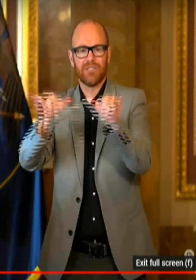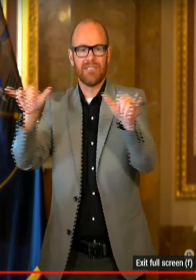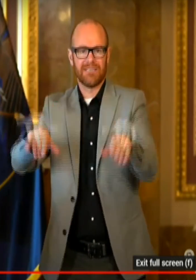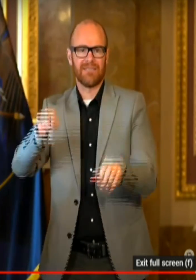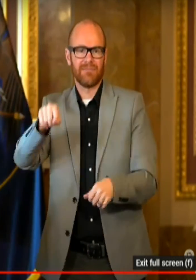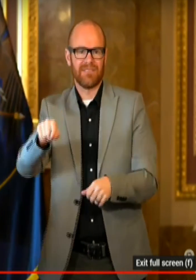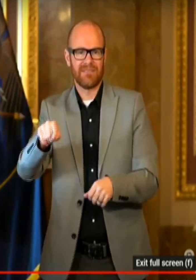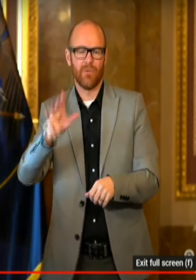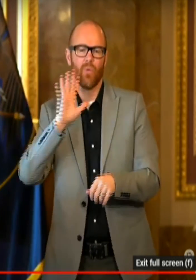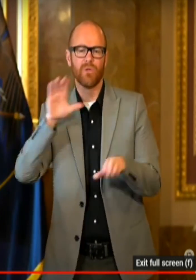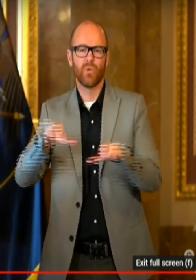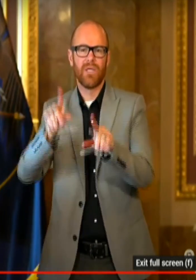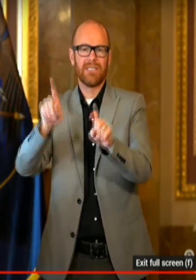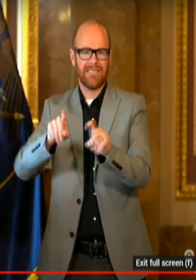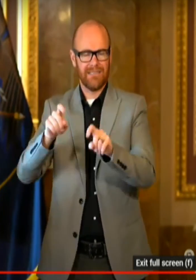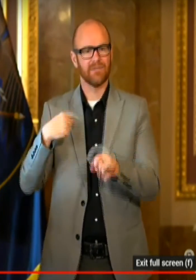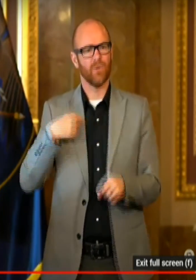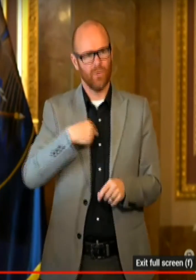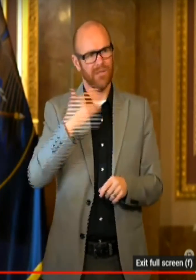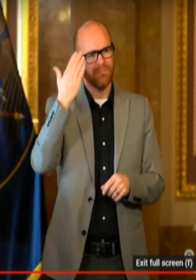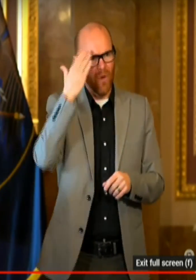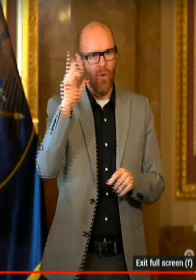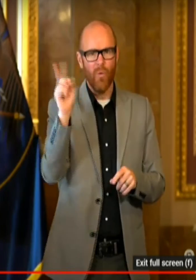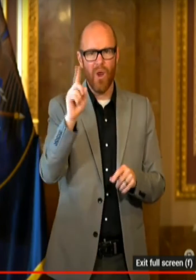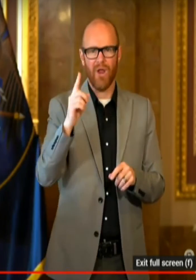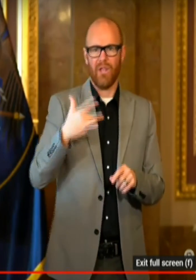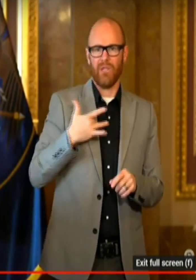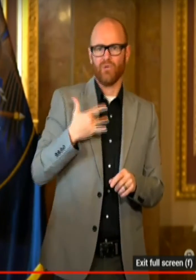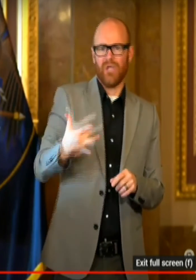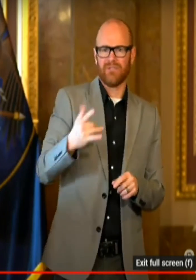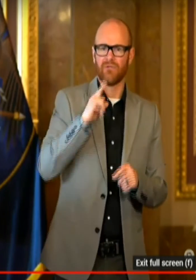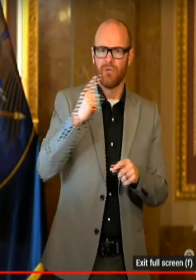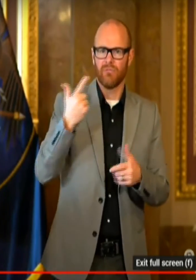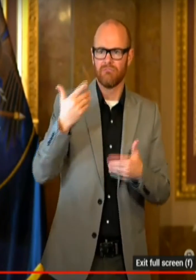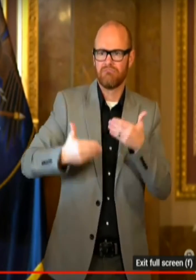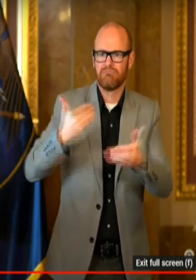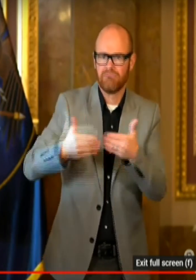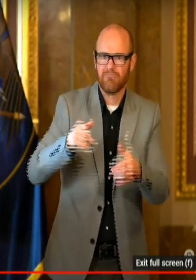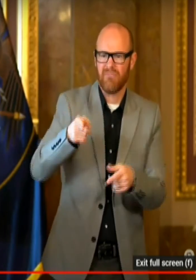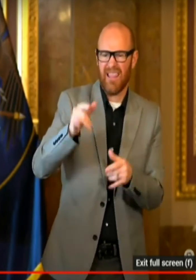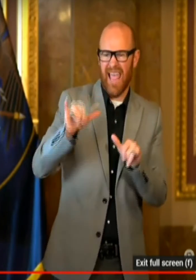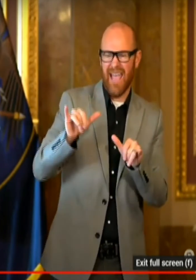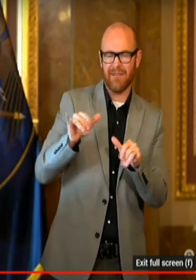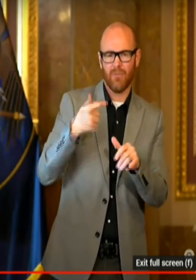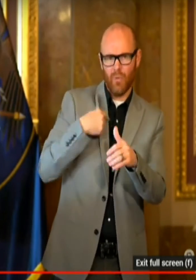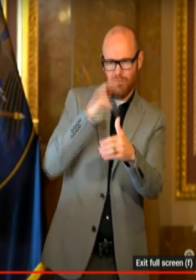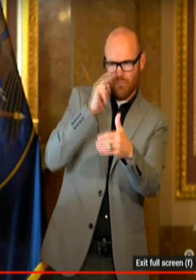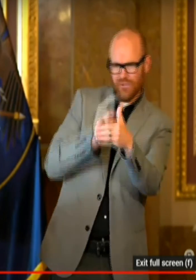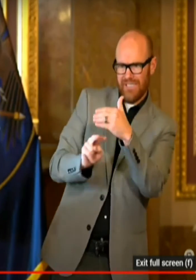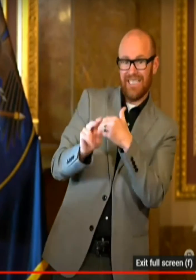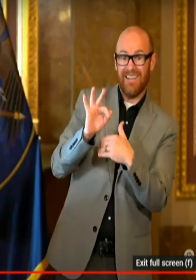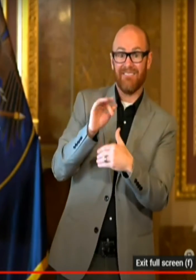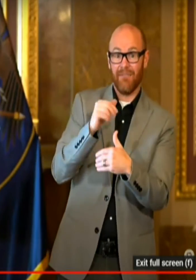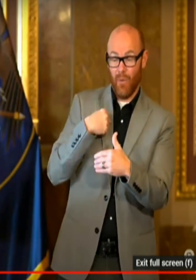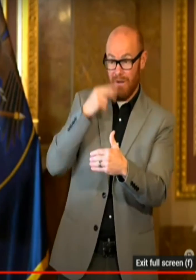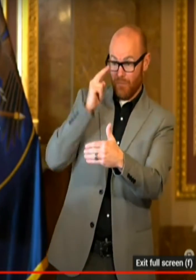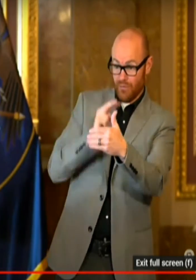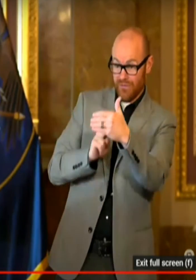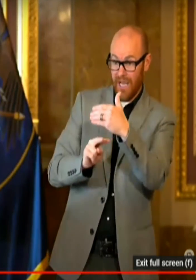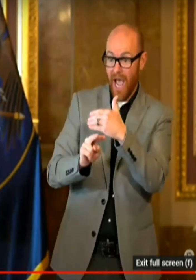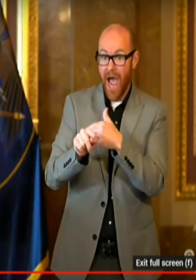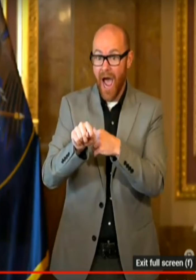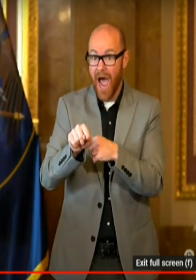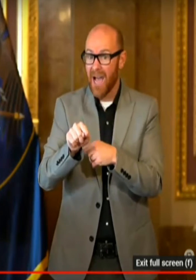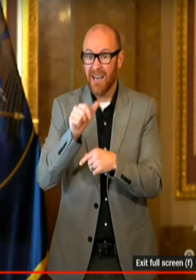know where this is going. We know where the trends are. And if it doesn't, we have the ability to adjust. This idea that we have to get